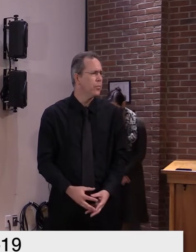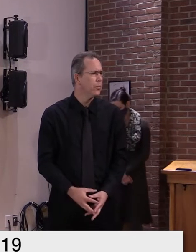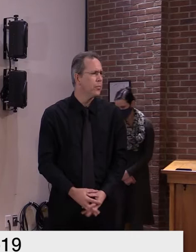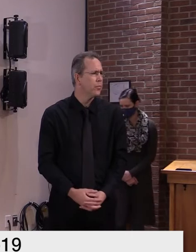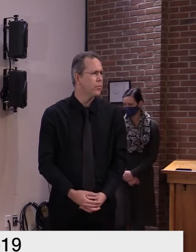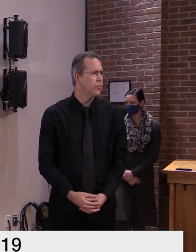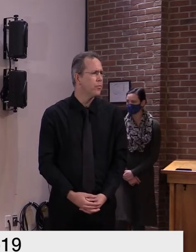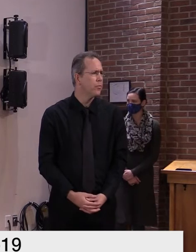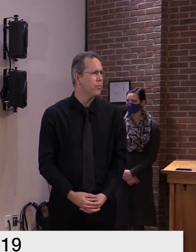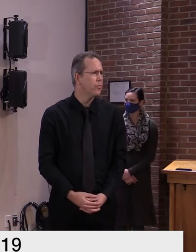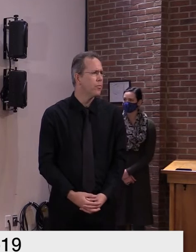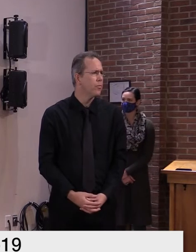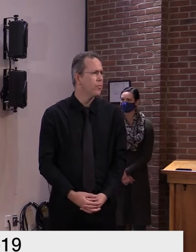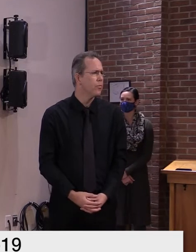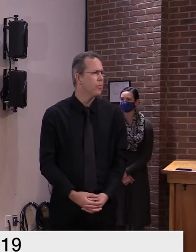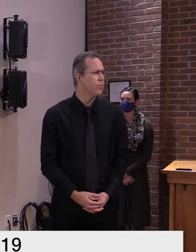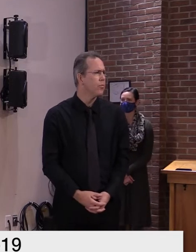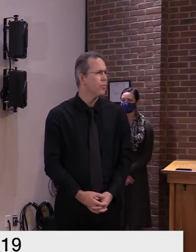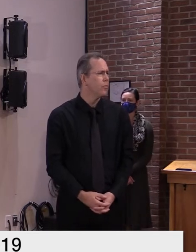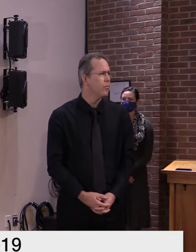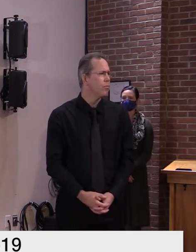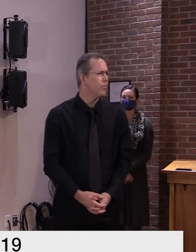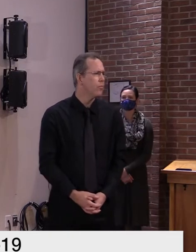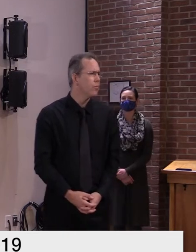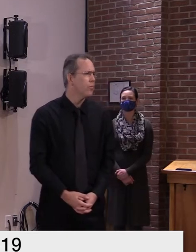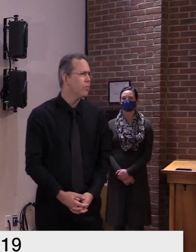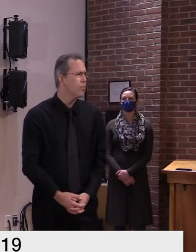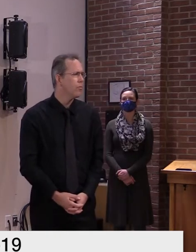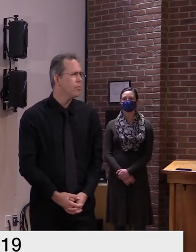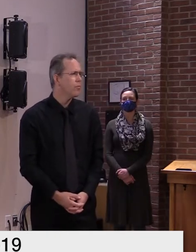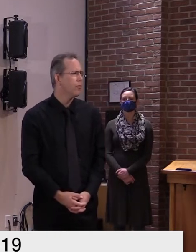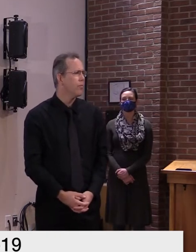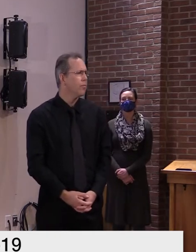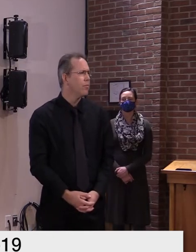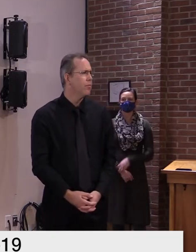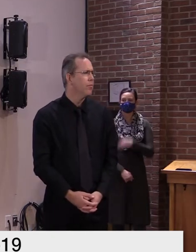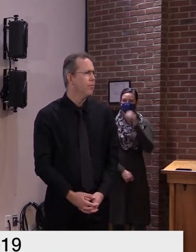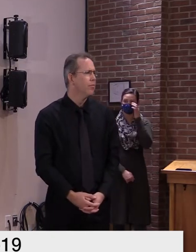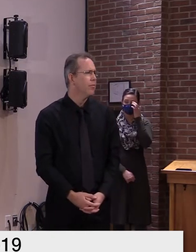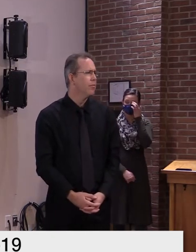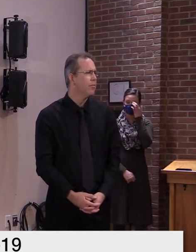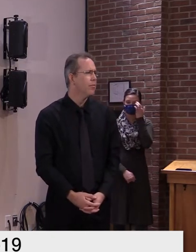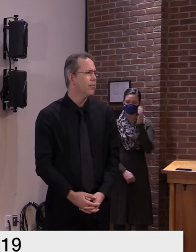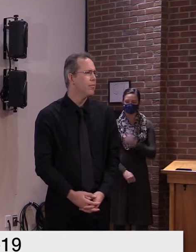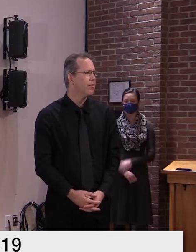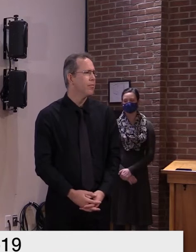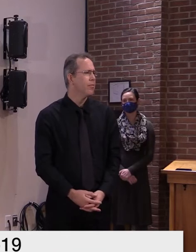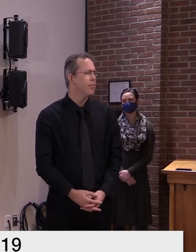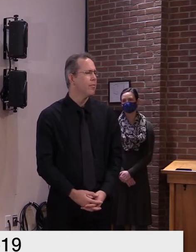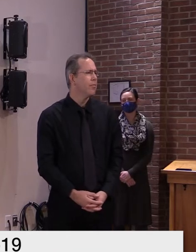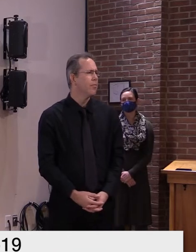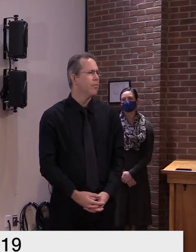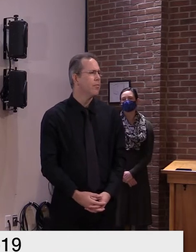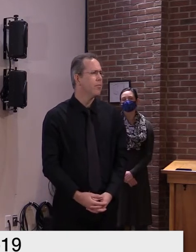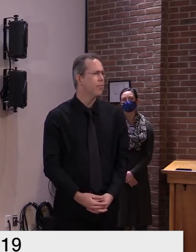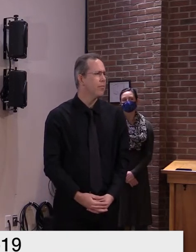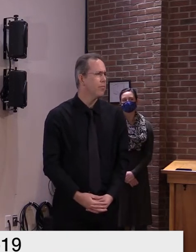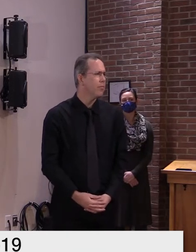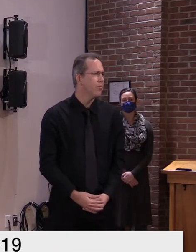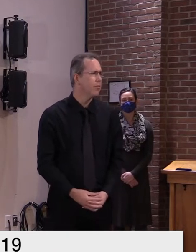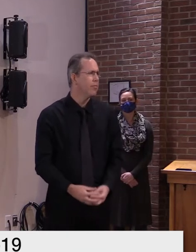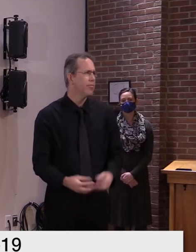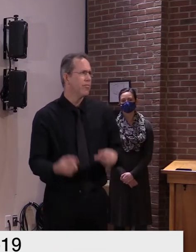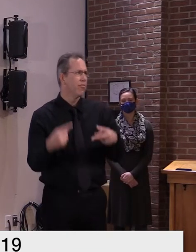those are my questions again in terms of thanksgiving we know that we asked a lot of